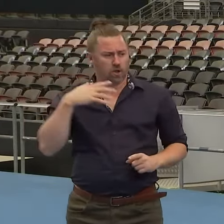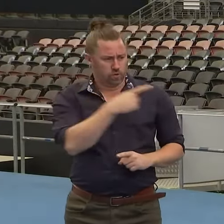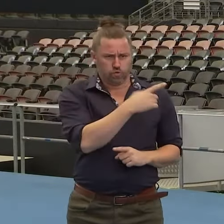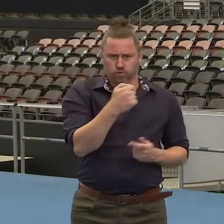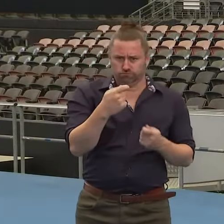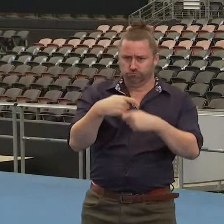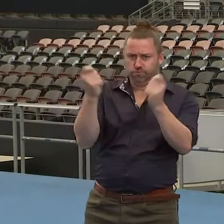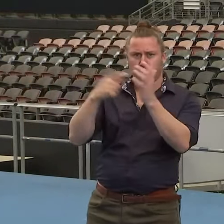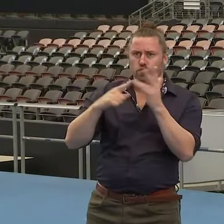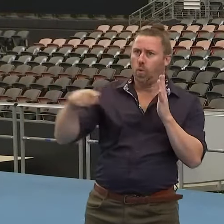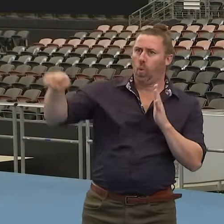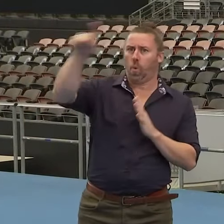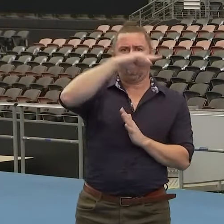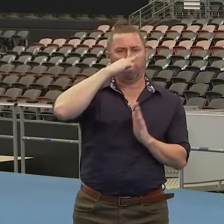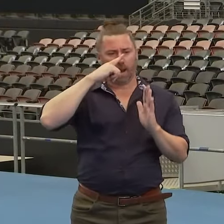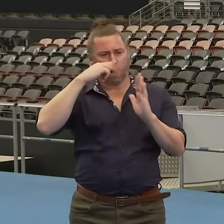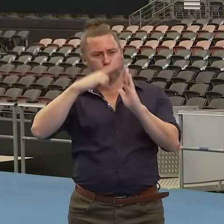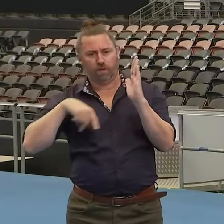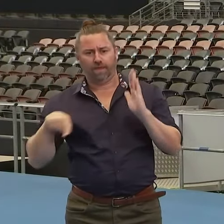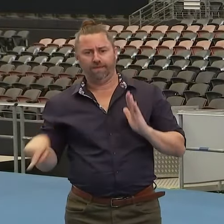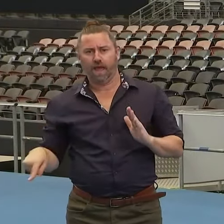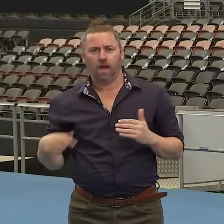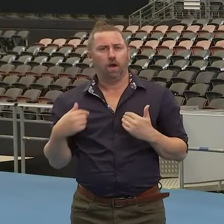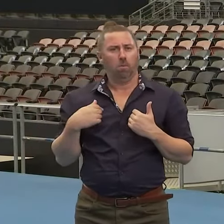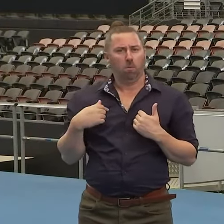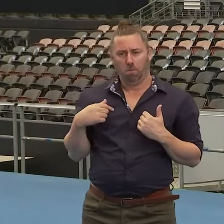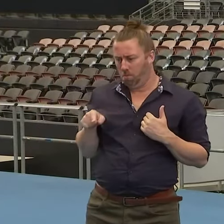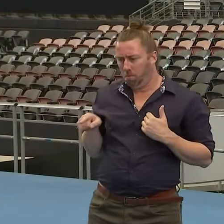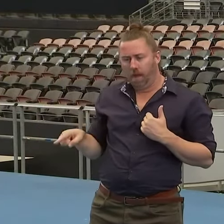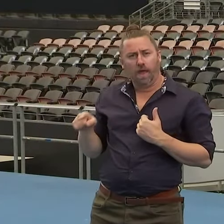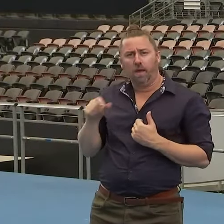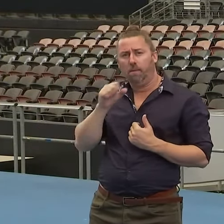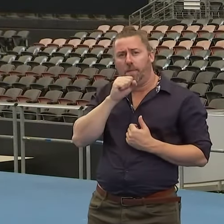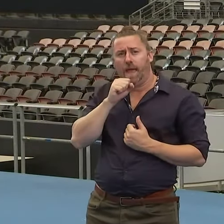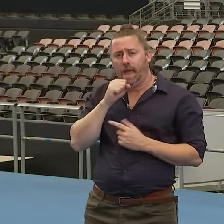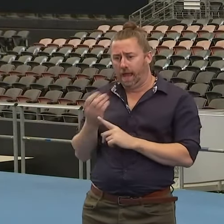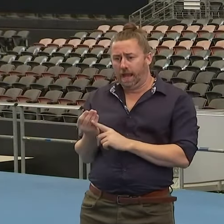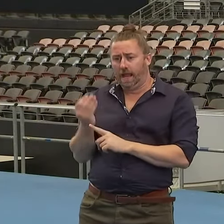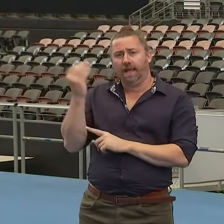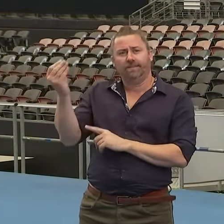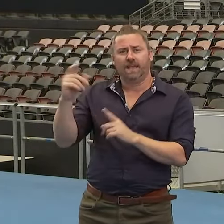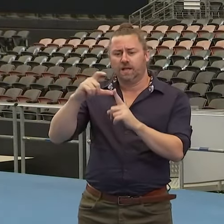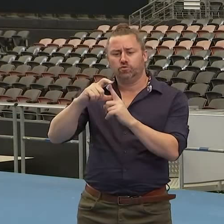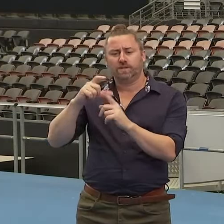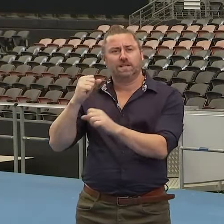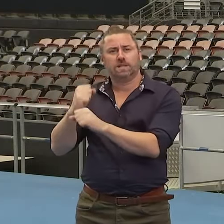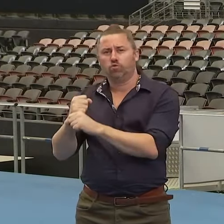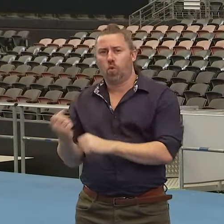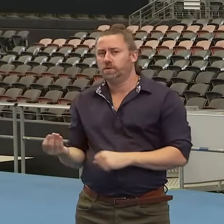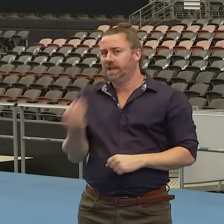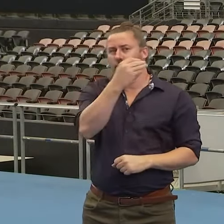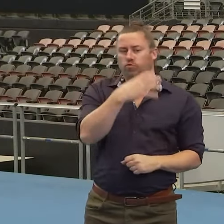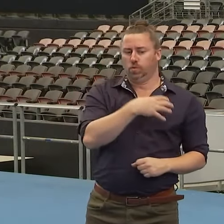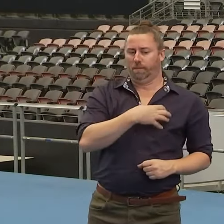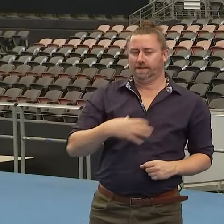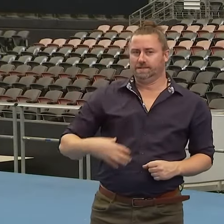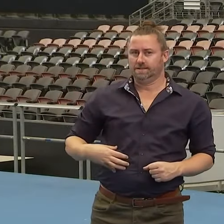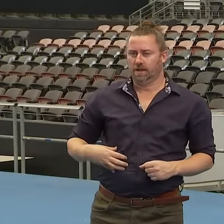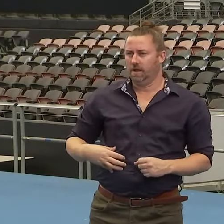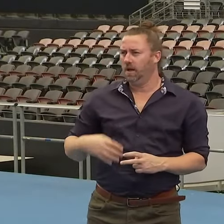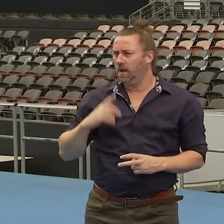Well, that's a matter for the State Archivist, my understanding provides it to the Director-General, doesn't provide it to the Minister. But it